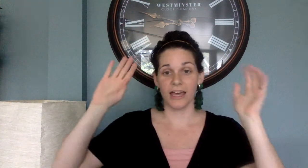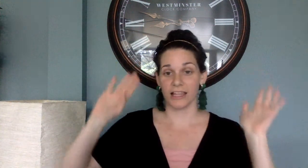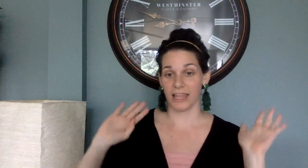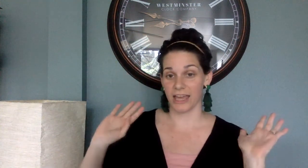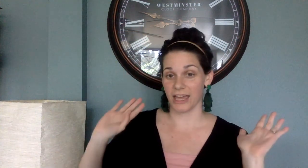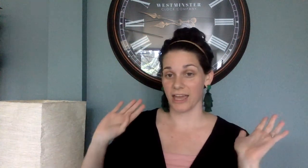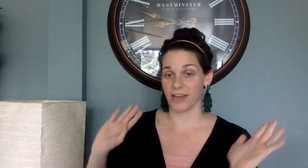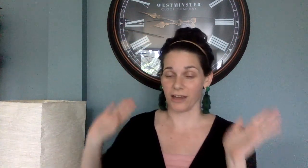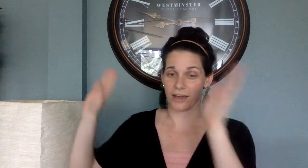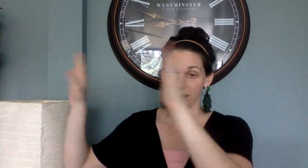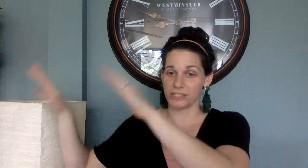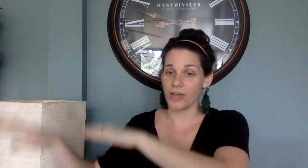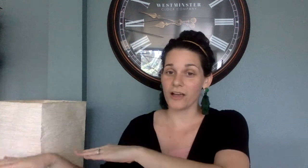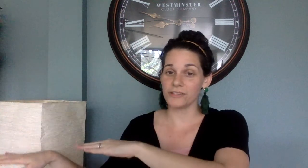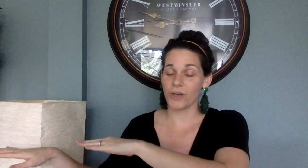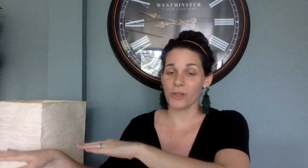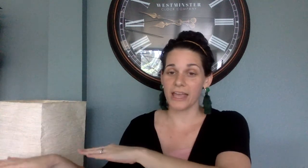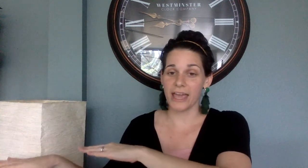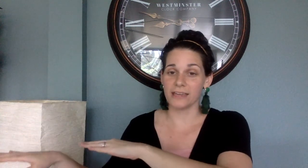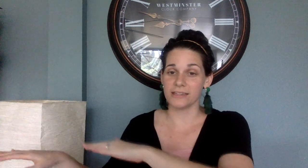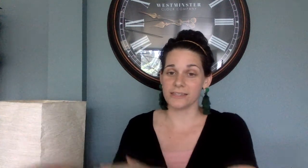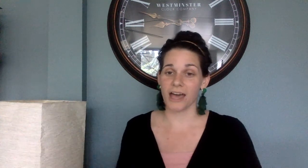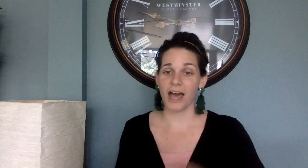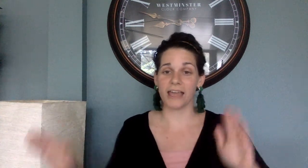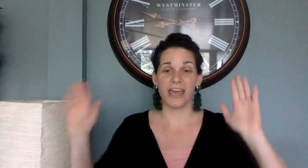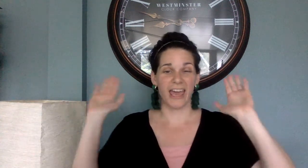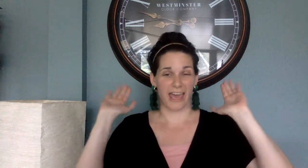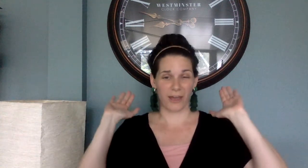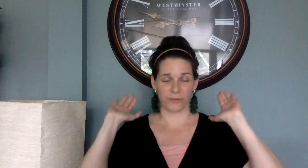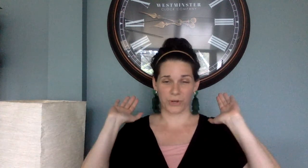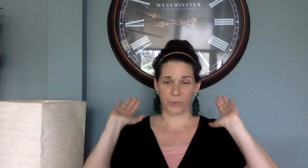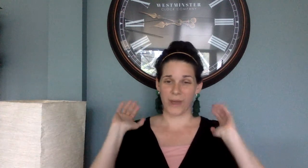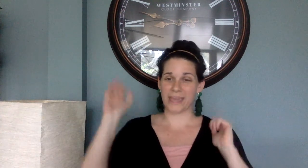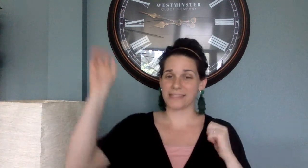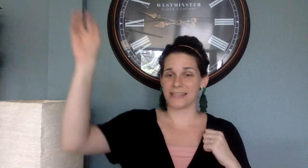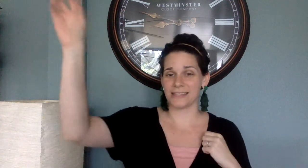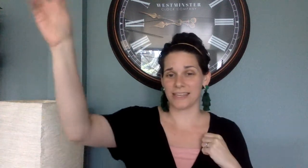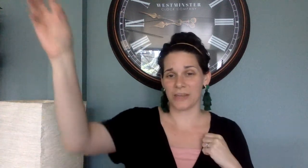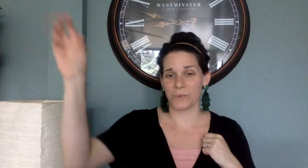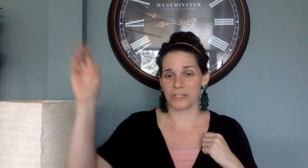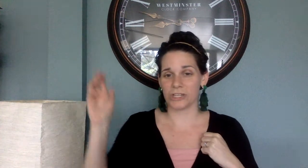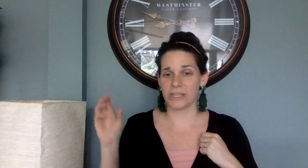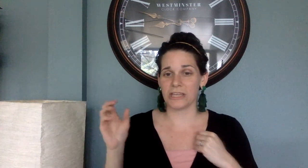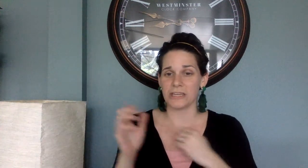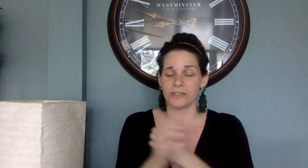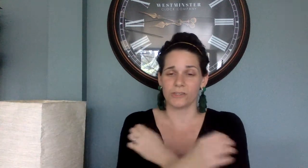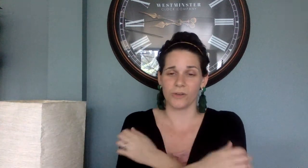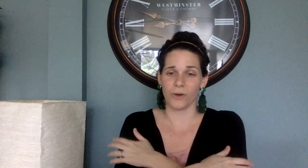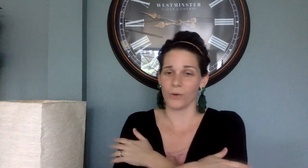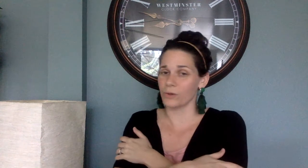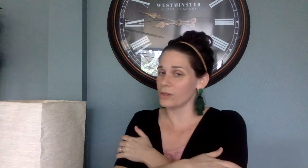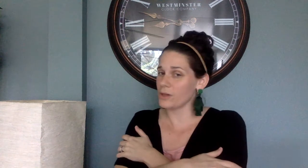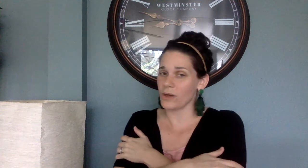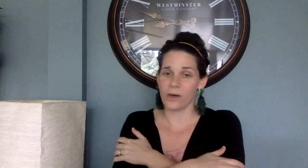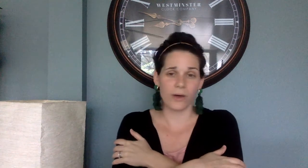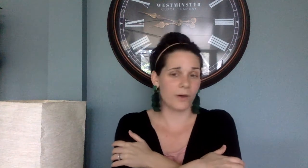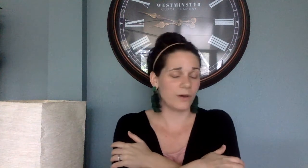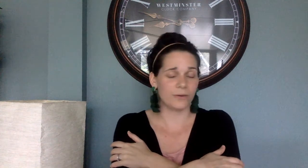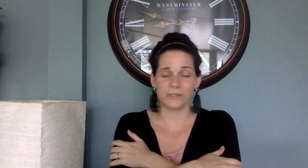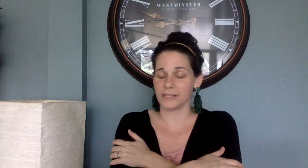let us also lay aside every weight and sin which clings so closely.